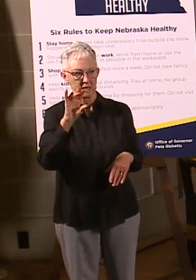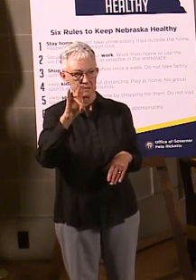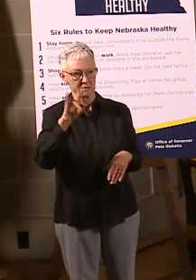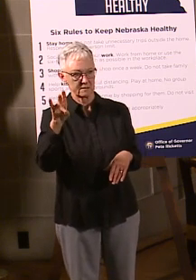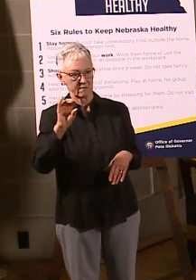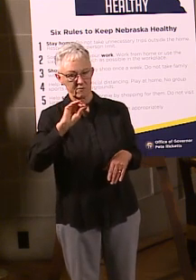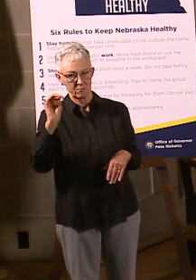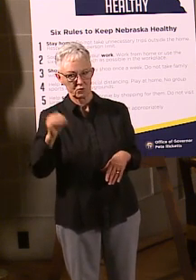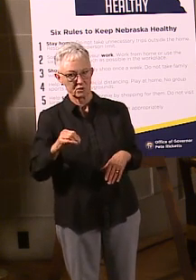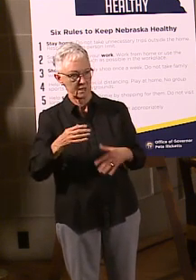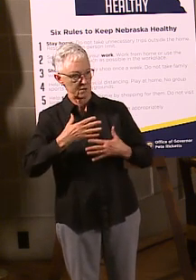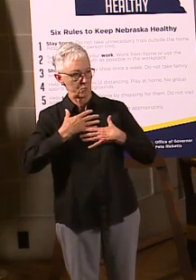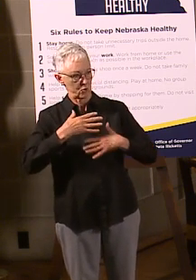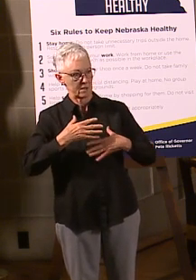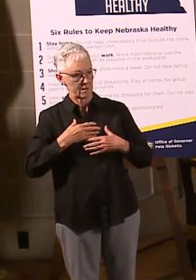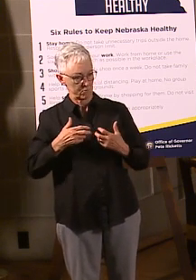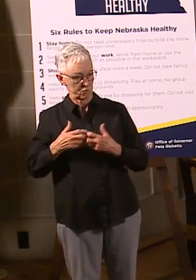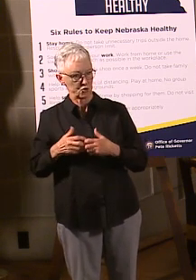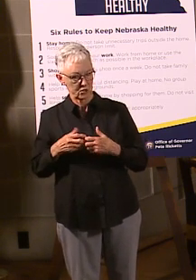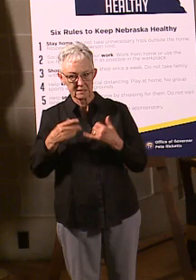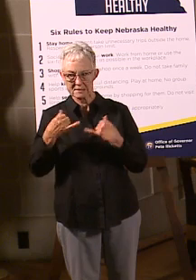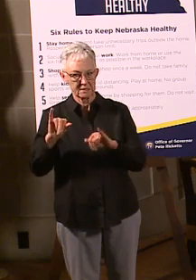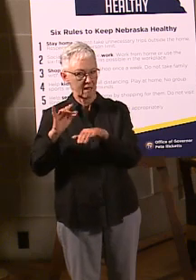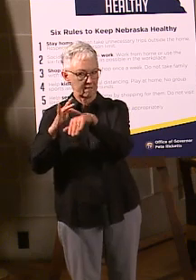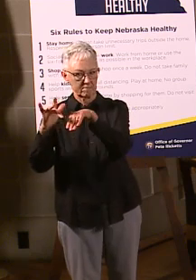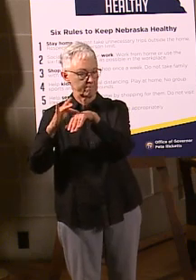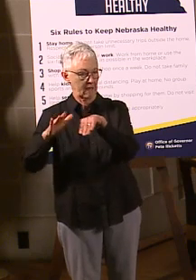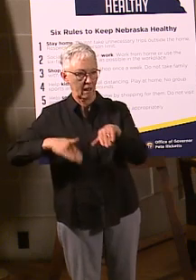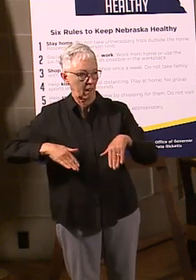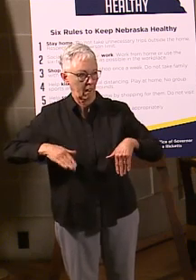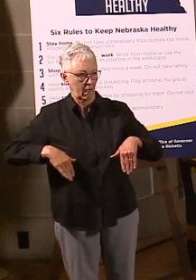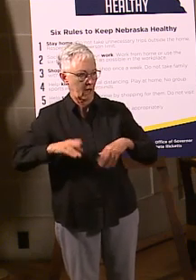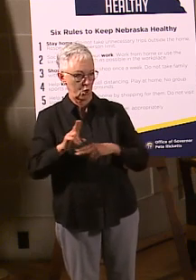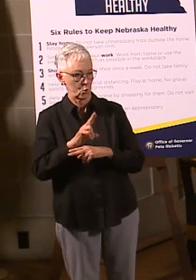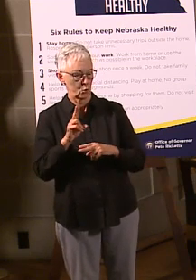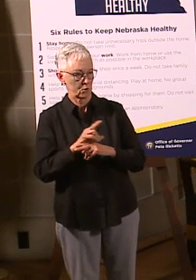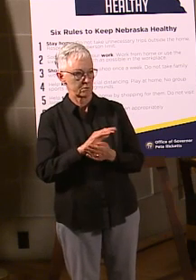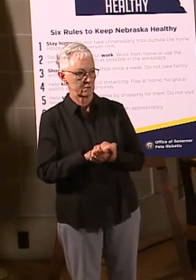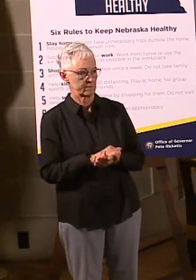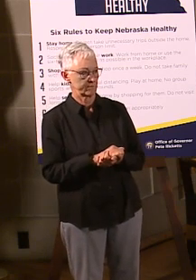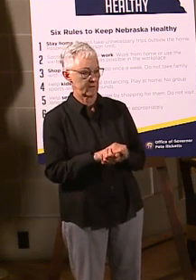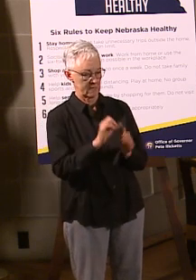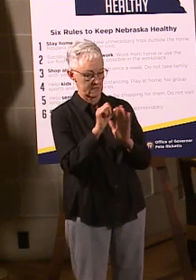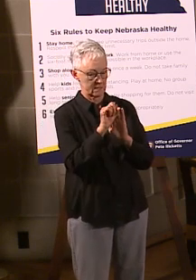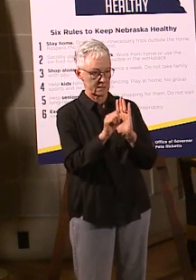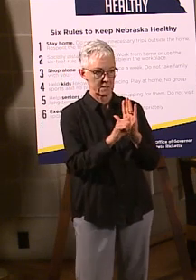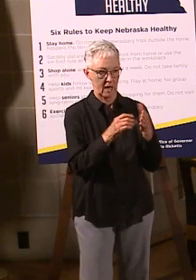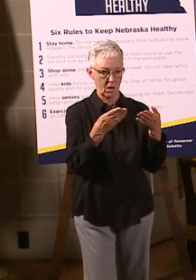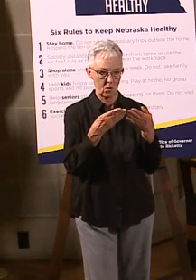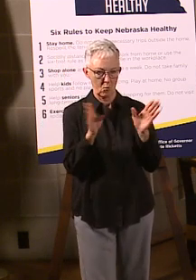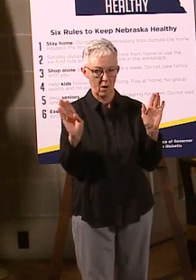throughout the state of Nebraska are available. For the state number, we have currently